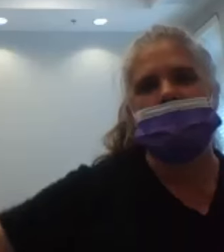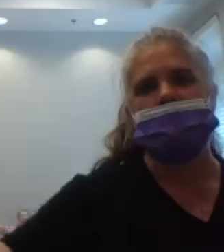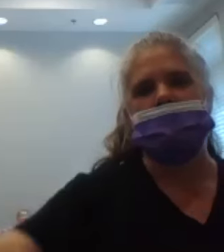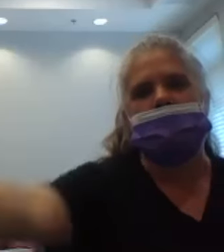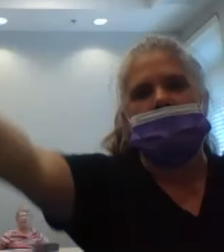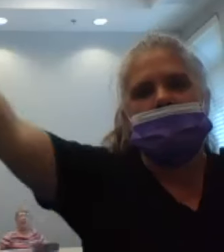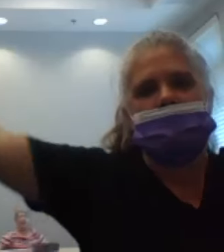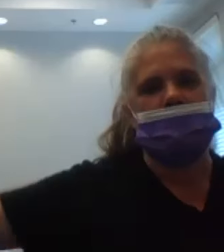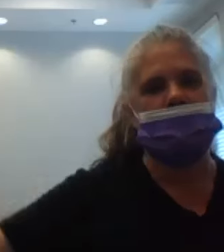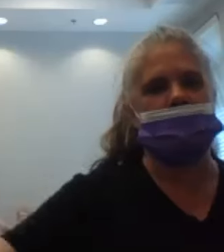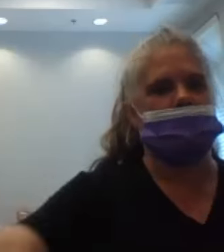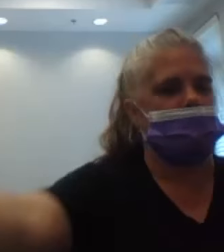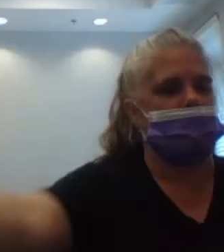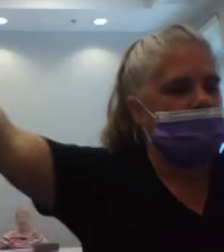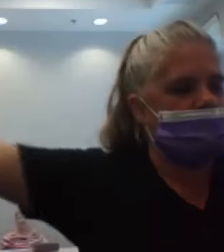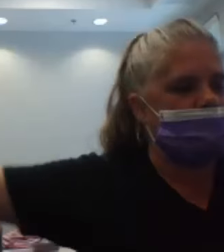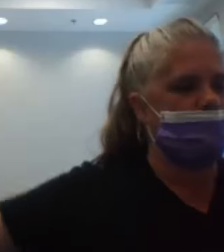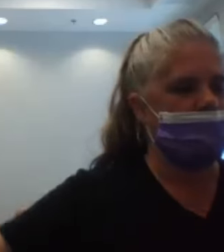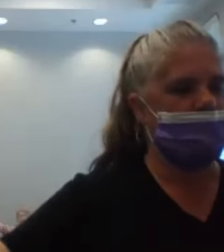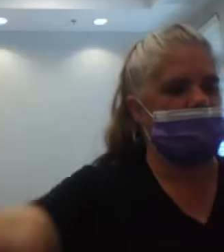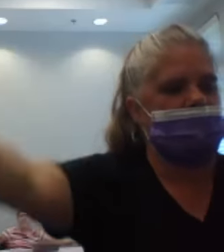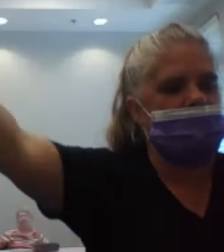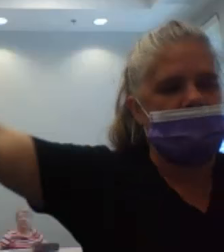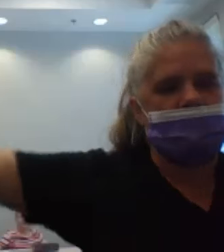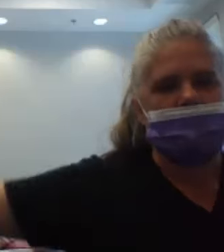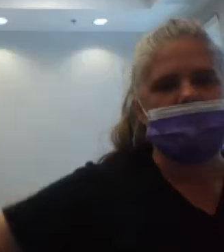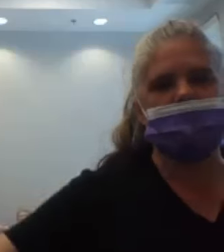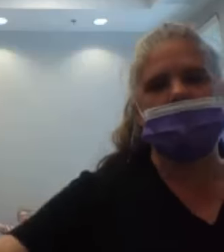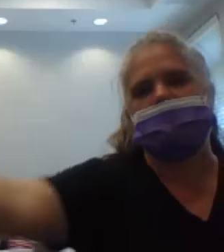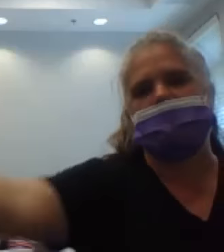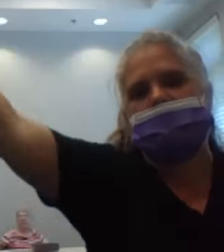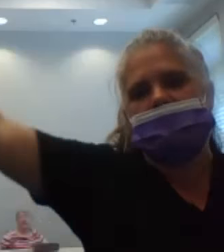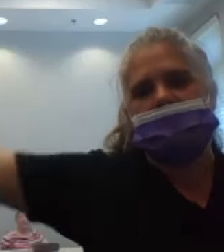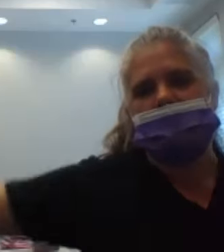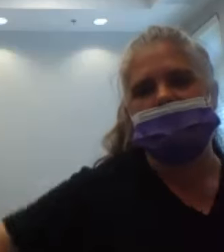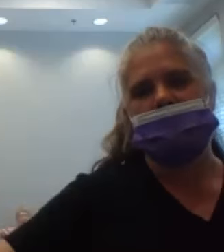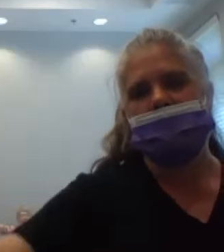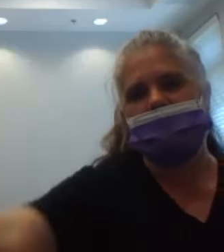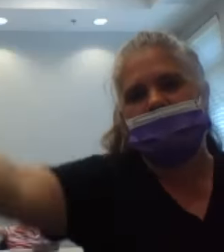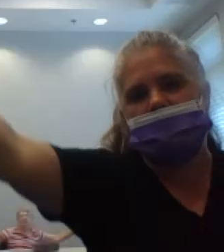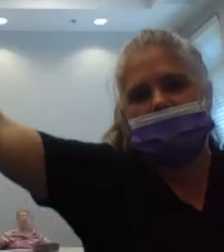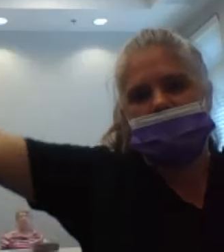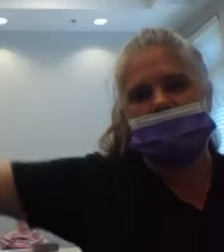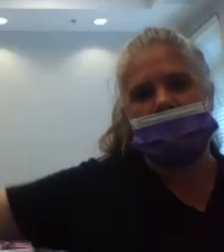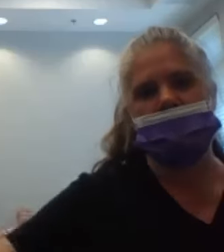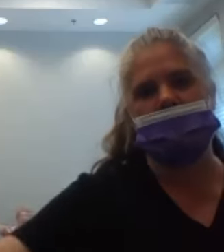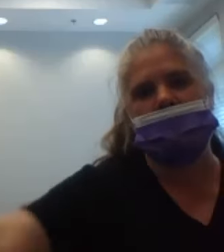four, five, six, seven, eight,